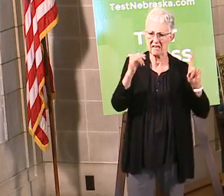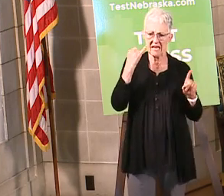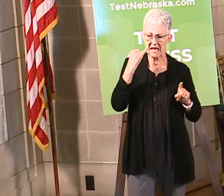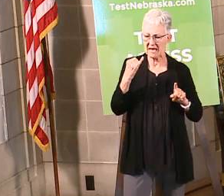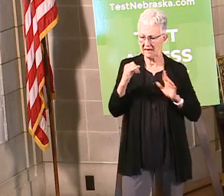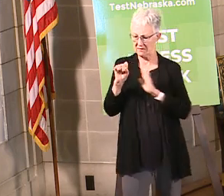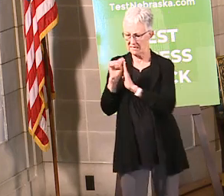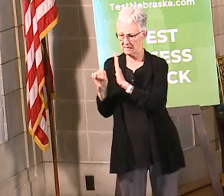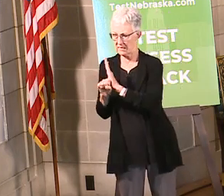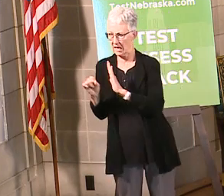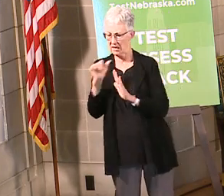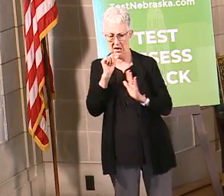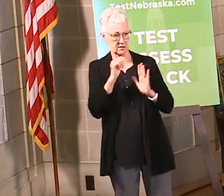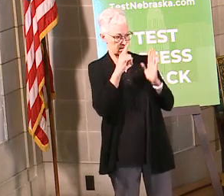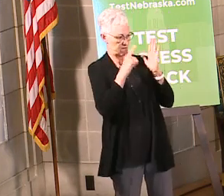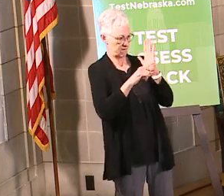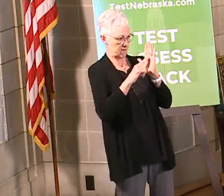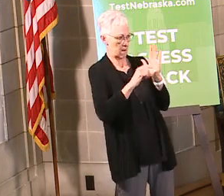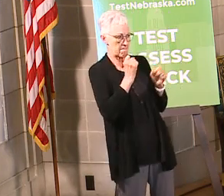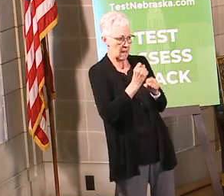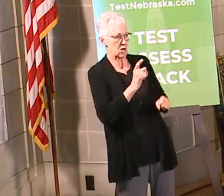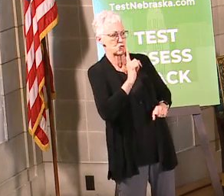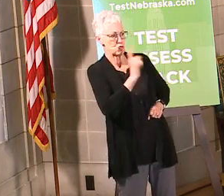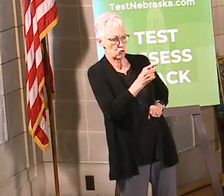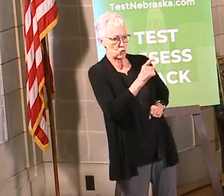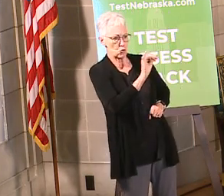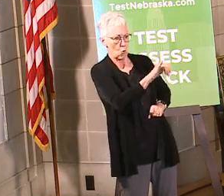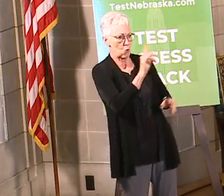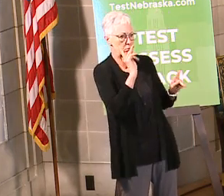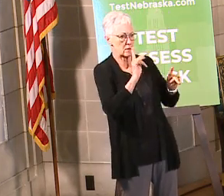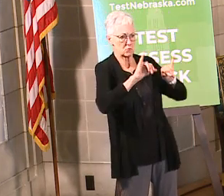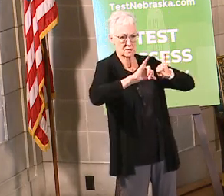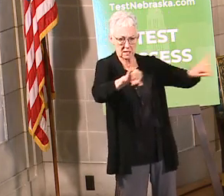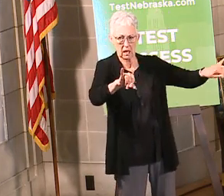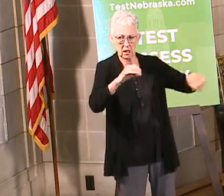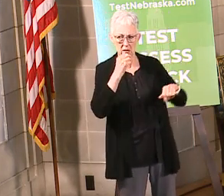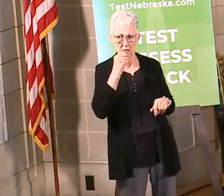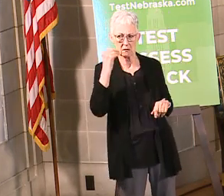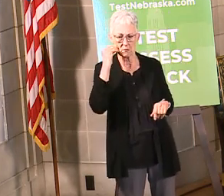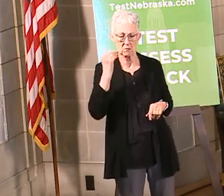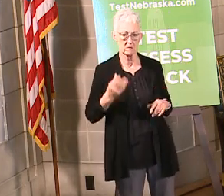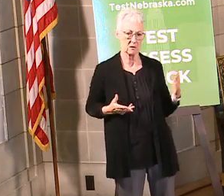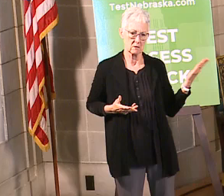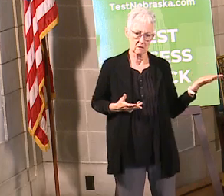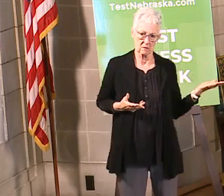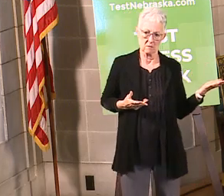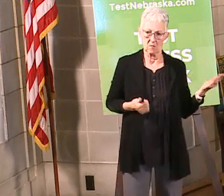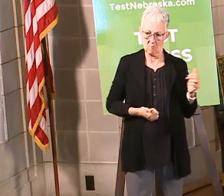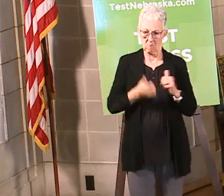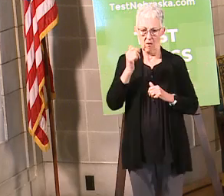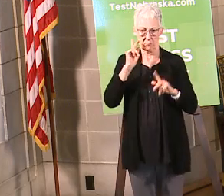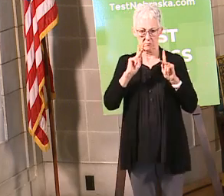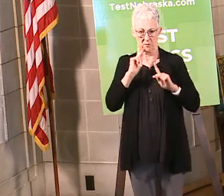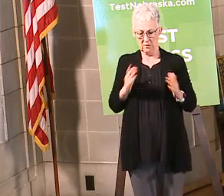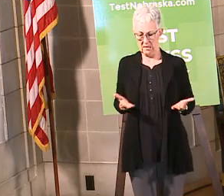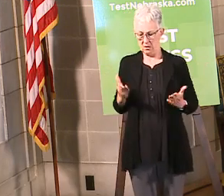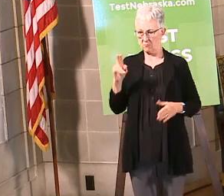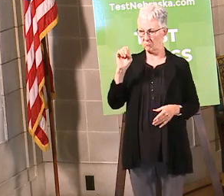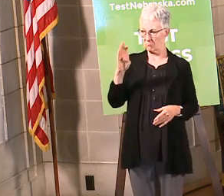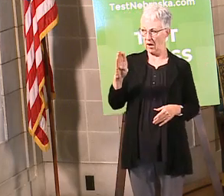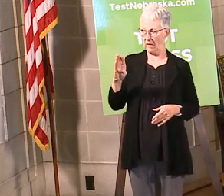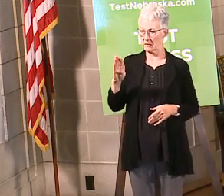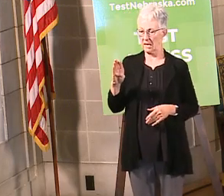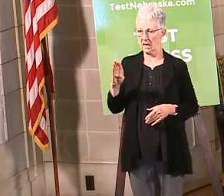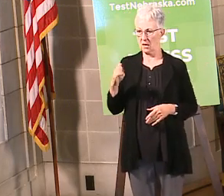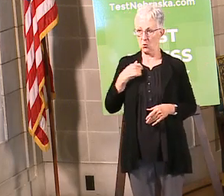again, what we have found through this entire pandemic is when you ask Nebraskans to do the right thing, they do the right thing. So when we ask people to stay home,